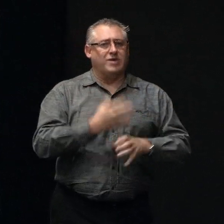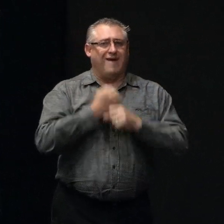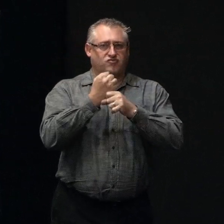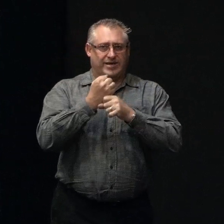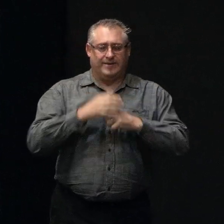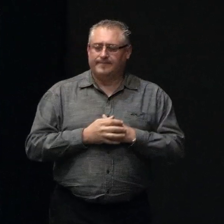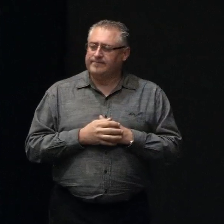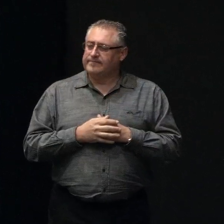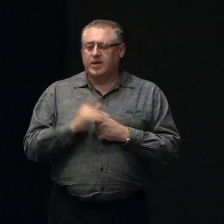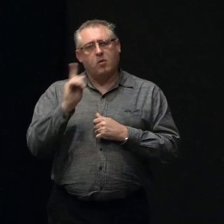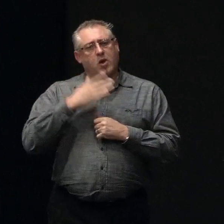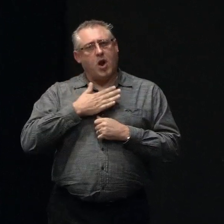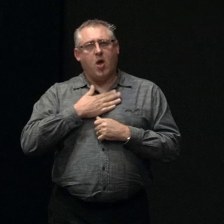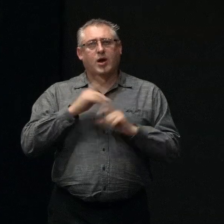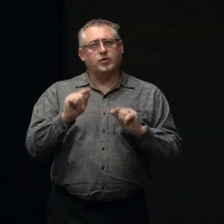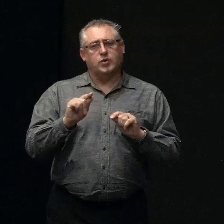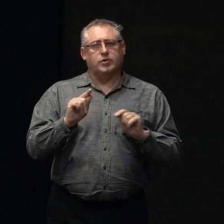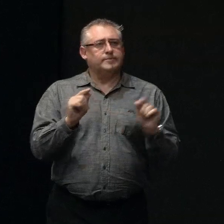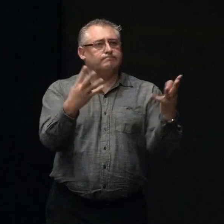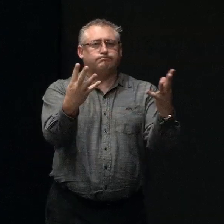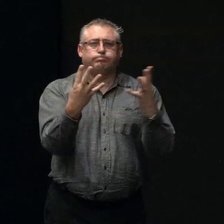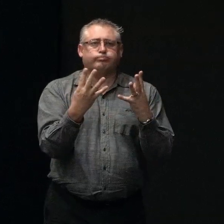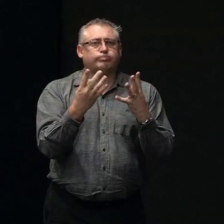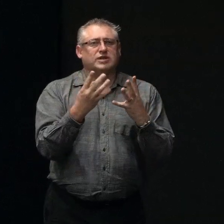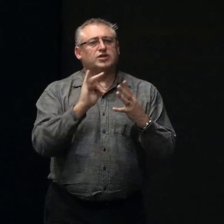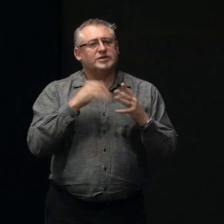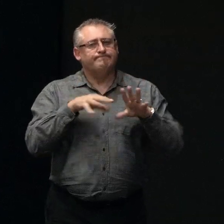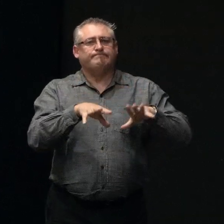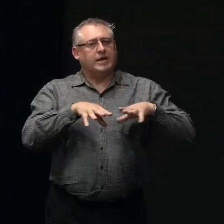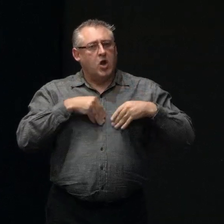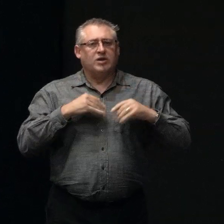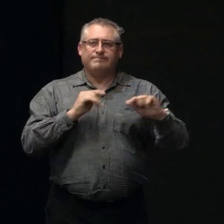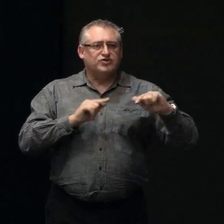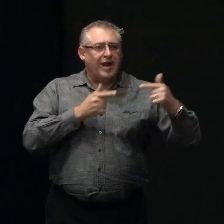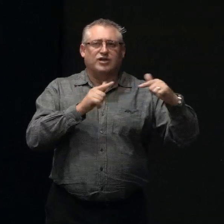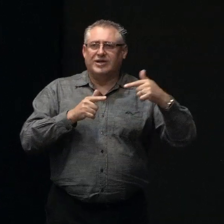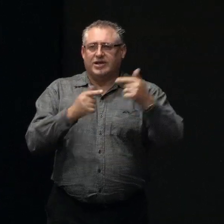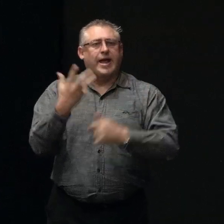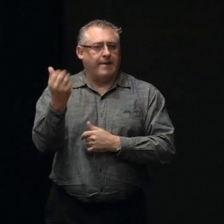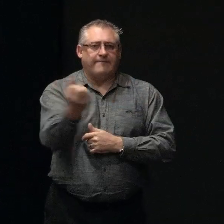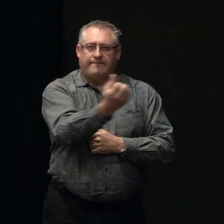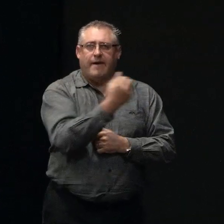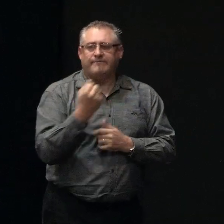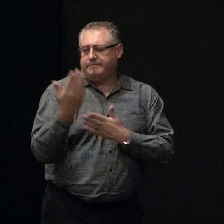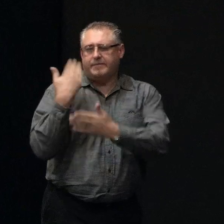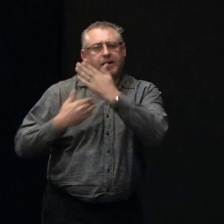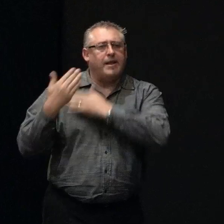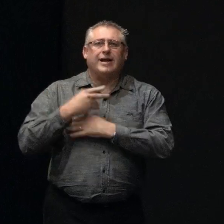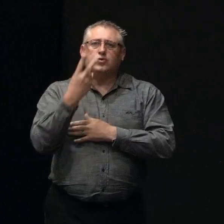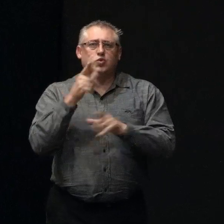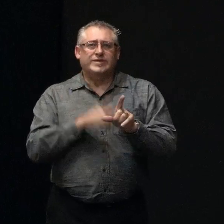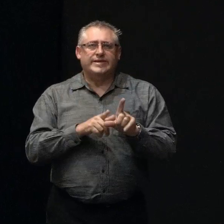What I'd just like to do for the small crowd that's here today is just acknowledge the challenges that you've all had over the last two years dealing